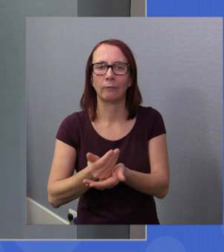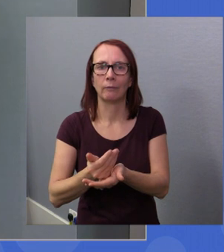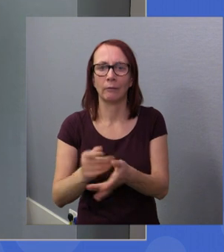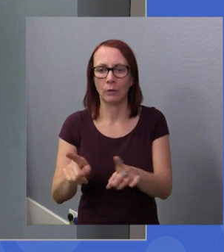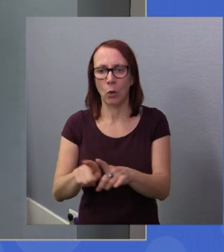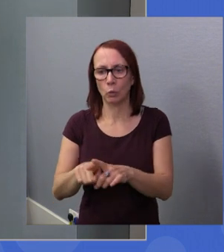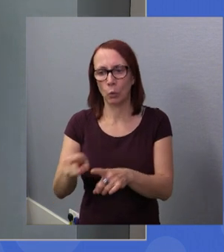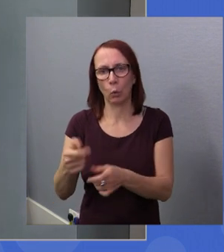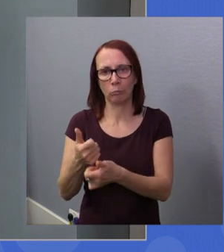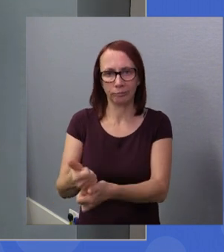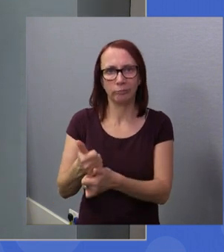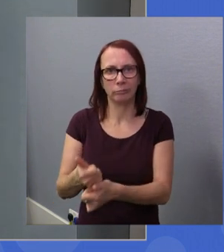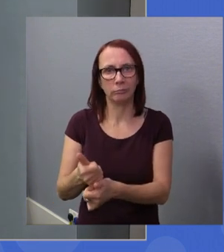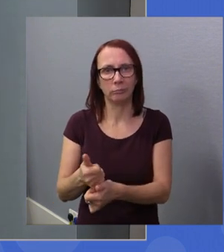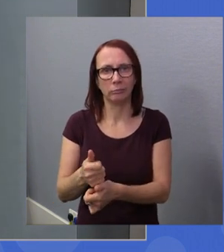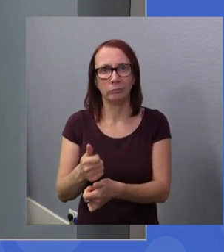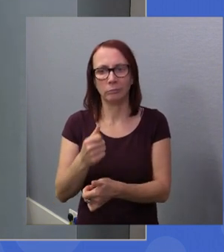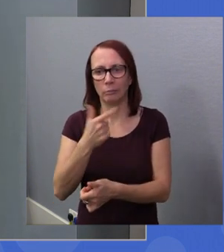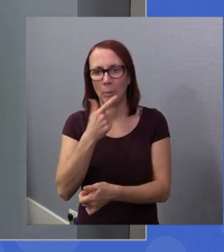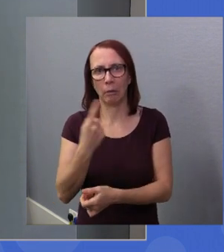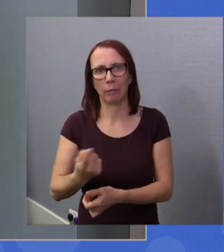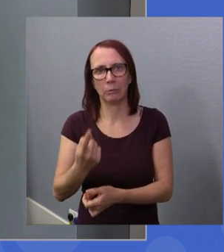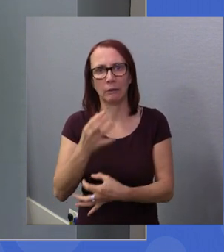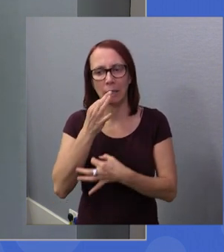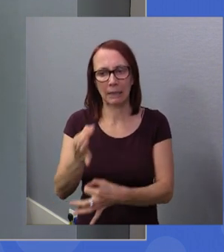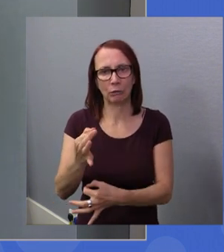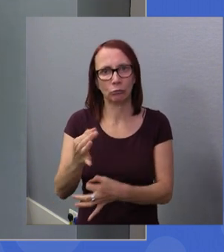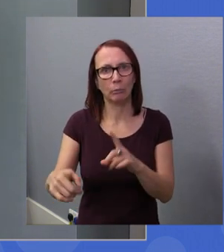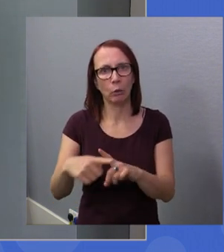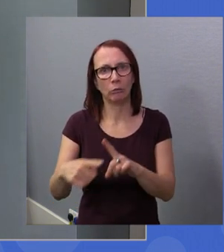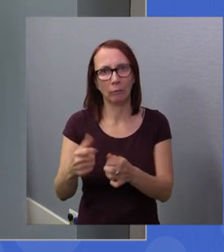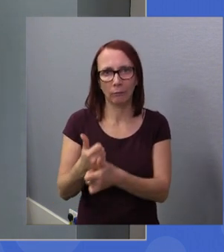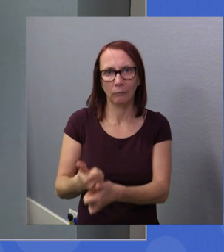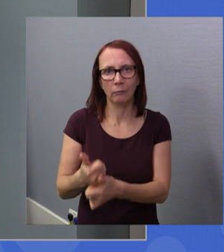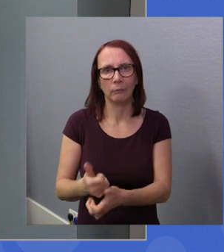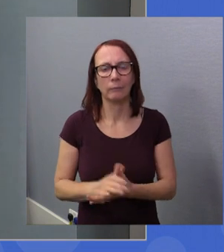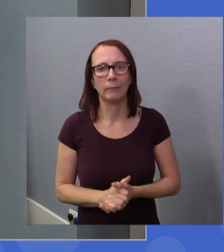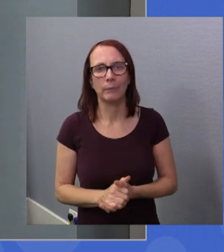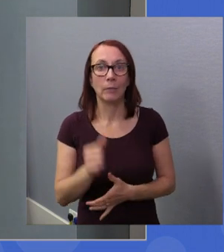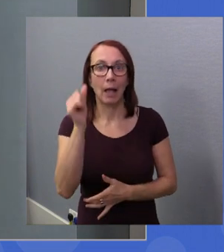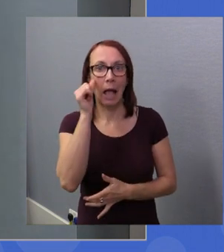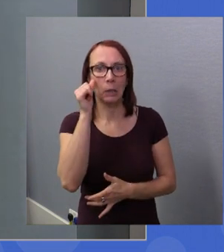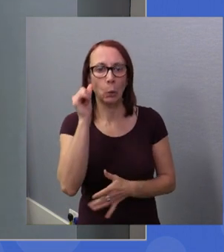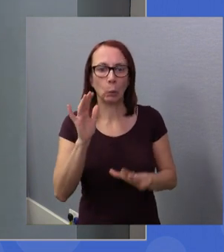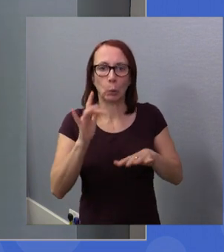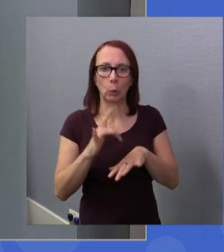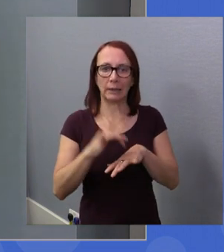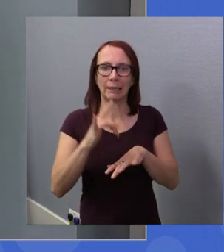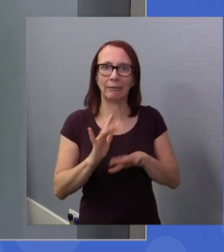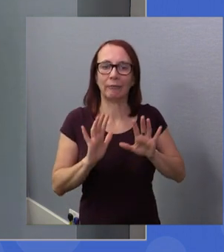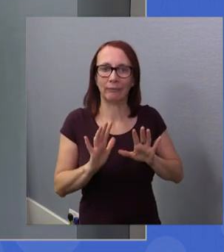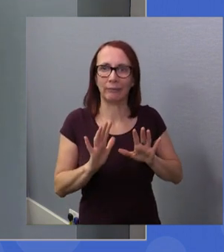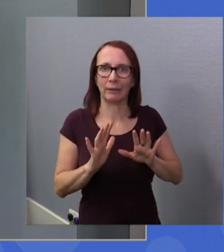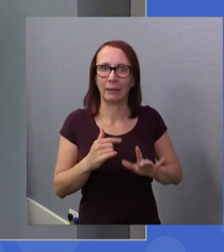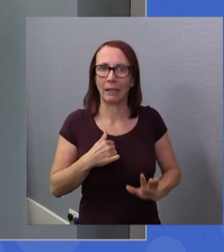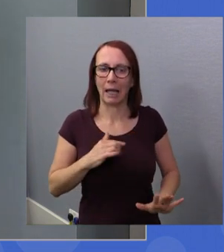which is an illness, could be quite positive. That's how we felt. Although, I know it's a touchy subject and I wasn't very